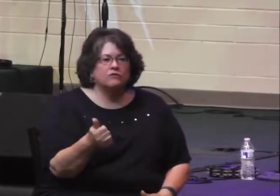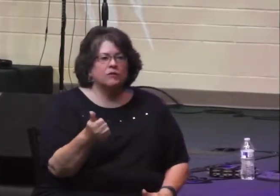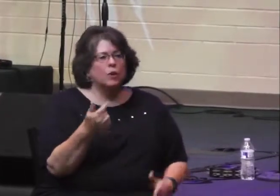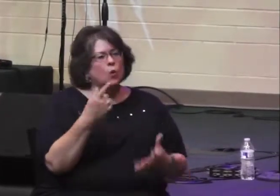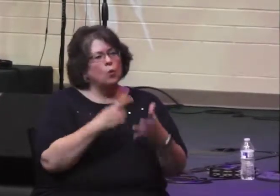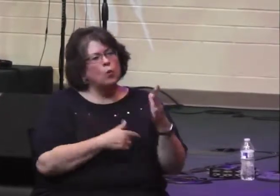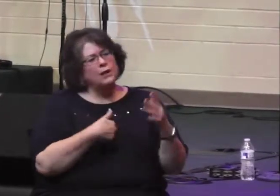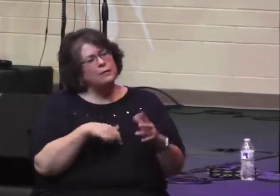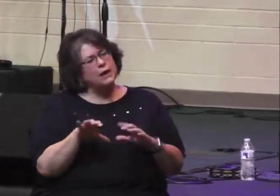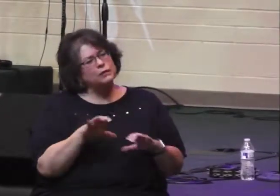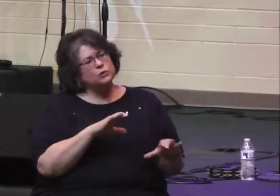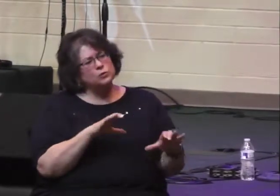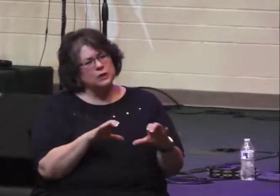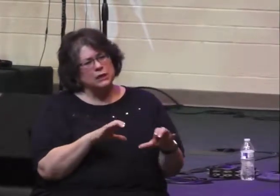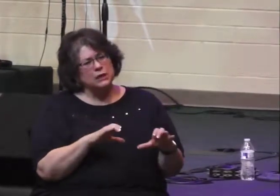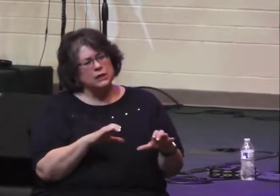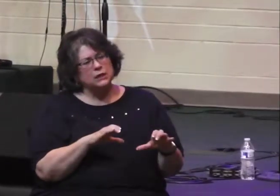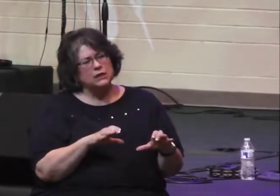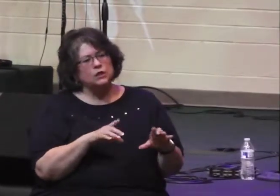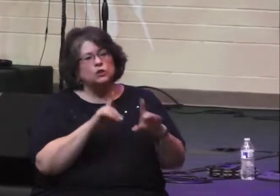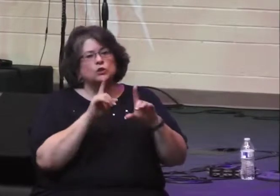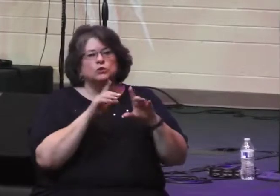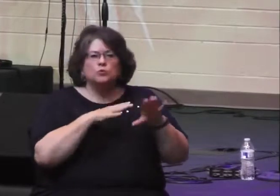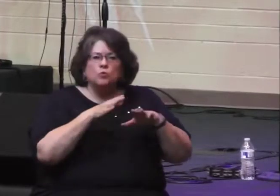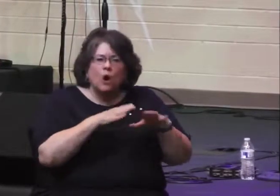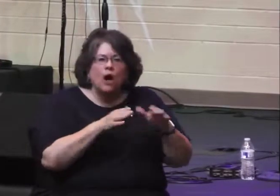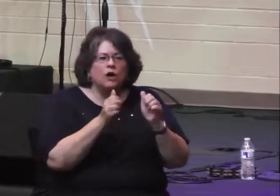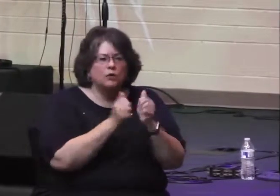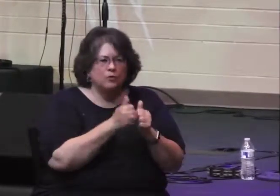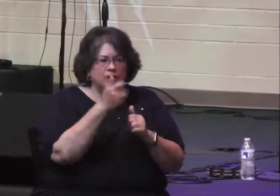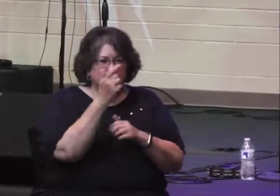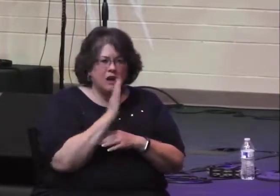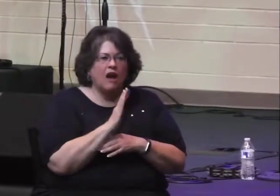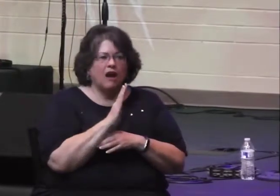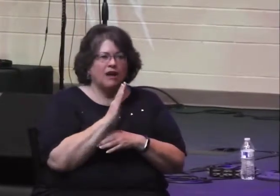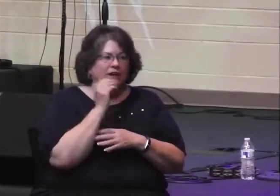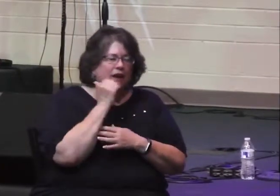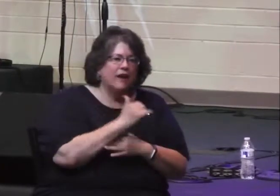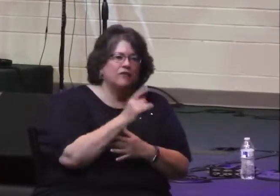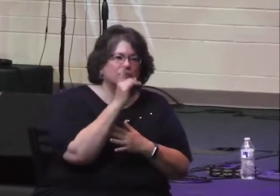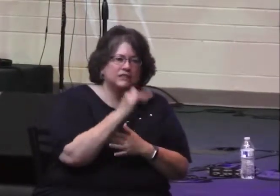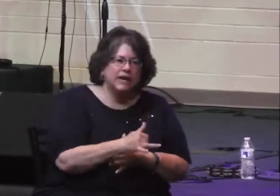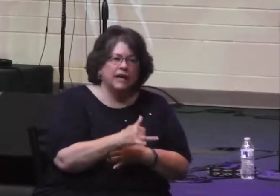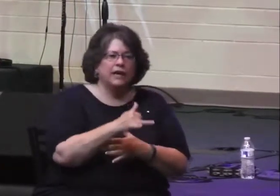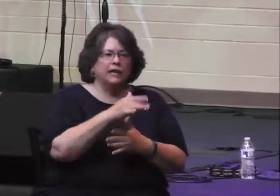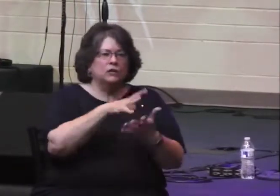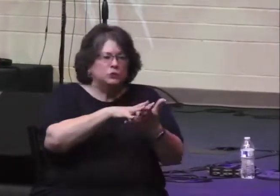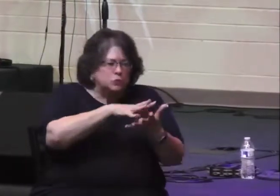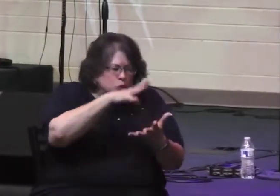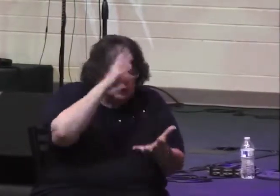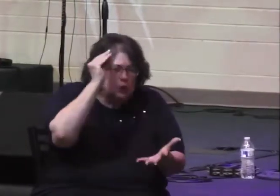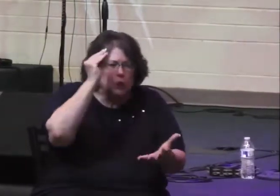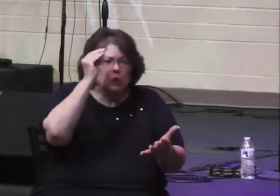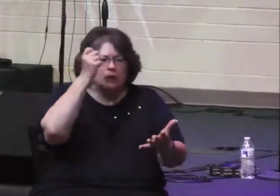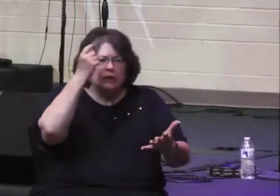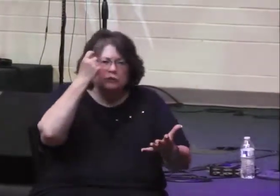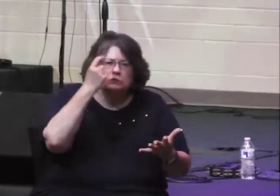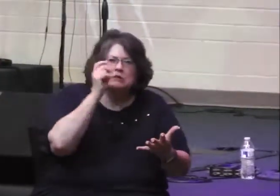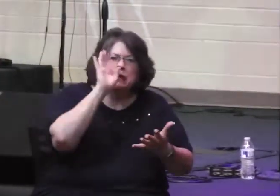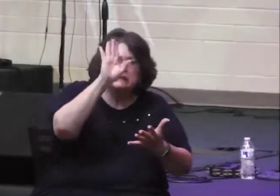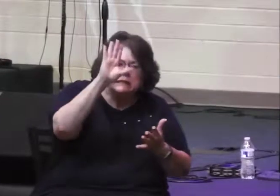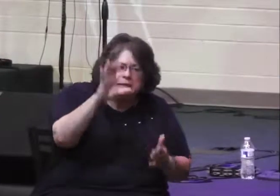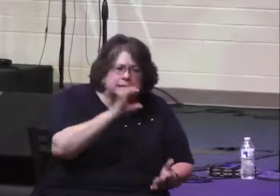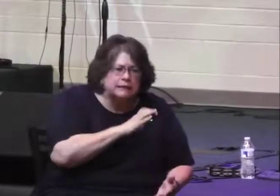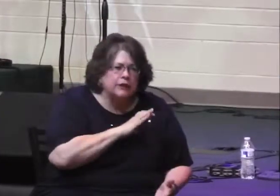this one. What am I doing to walk with God daily, to steep myself in the